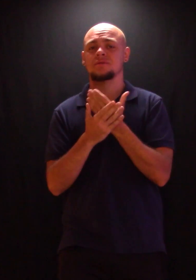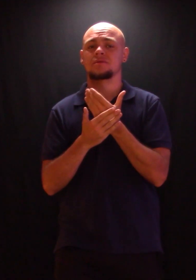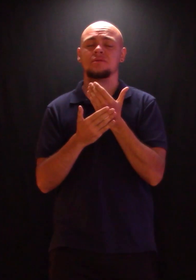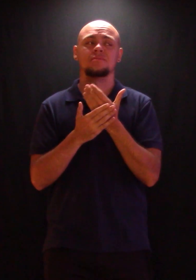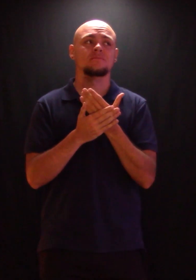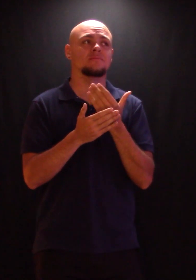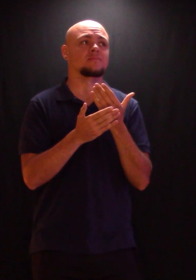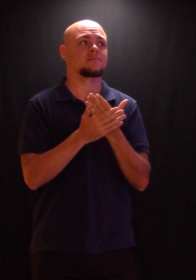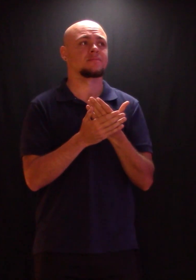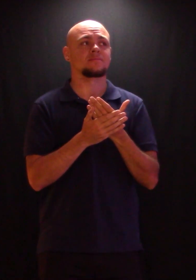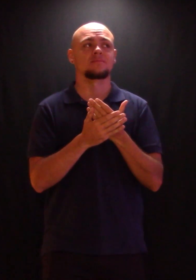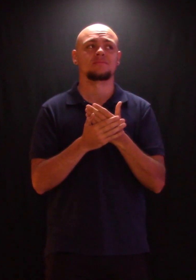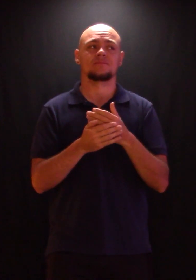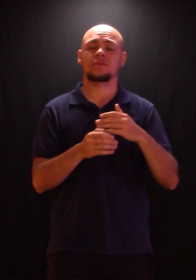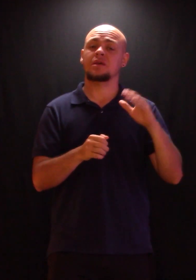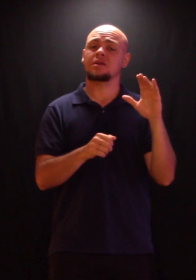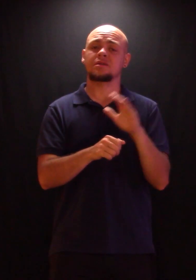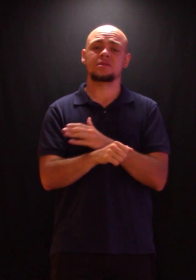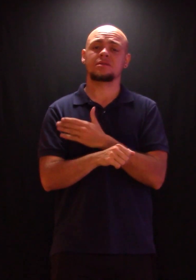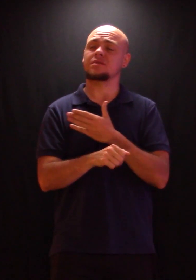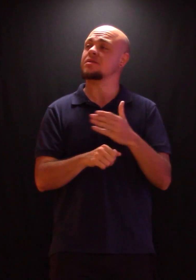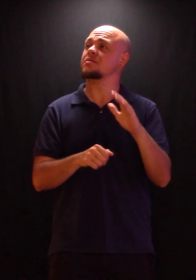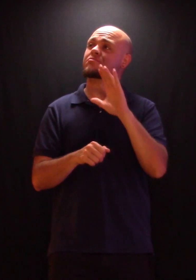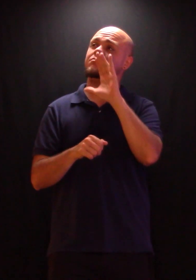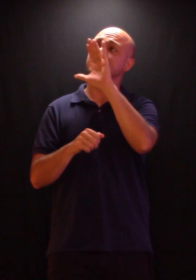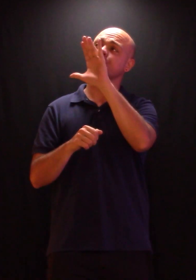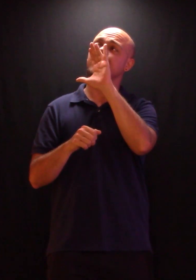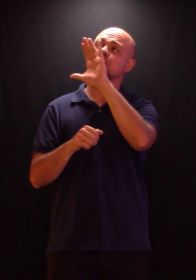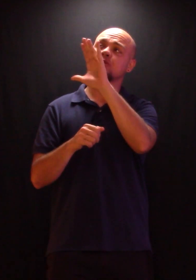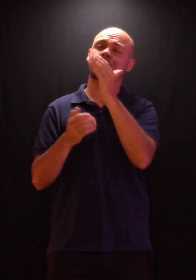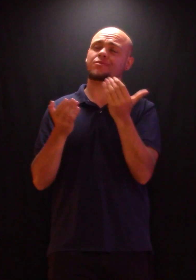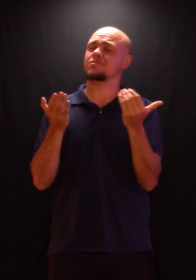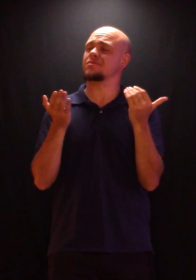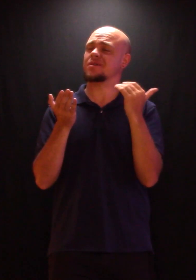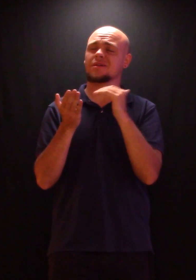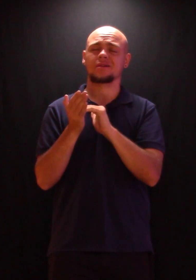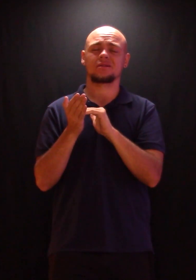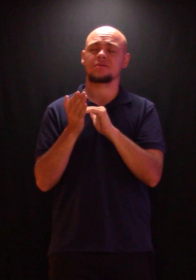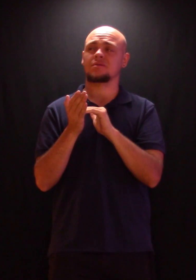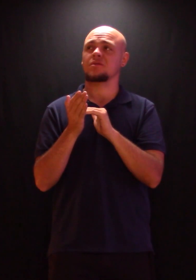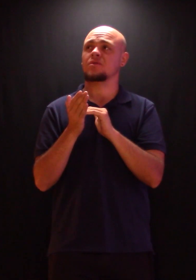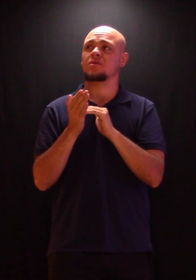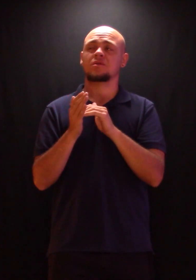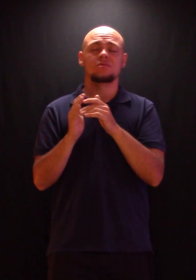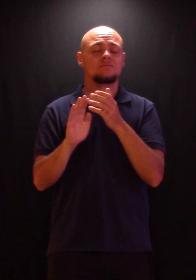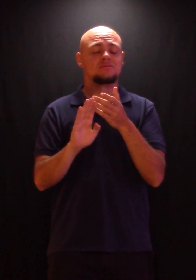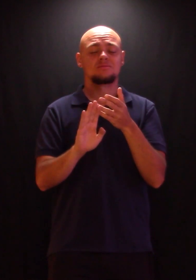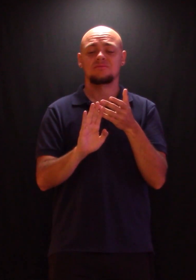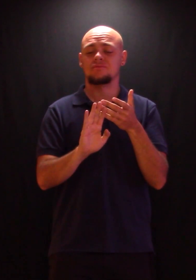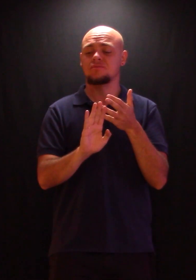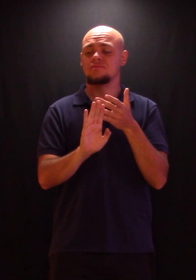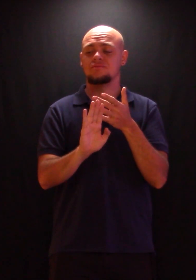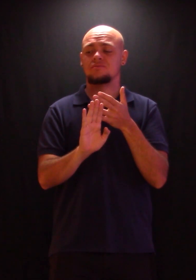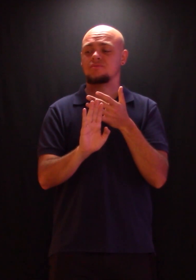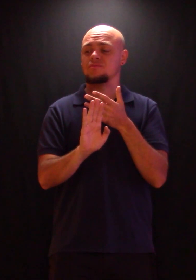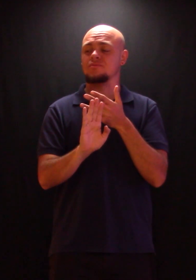It's time to sing Your song again Whatever